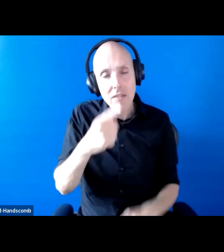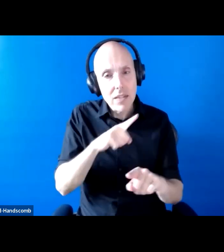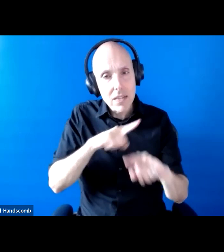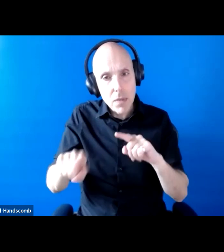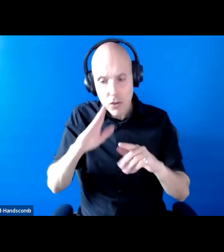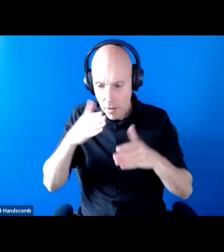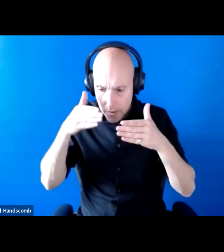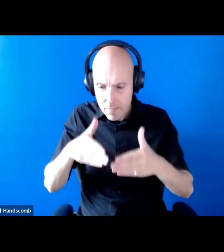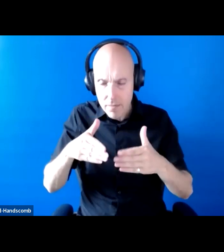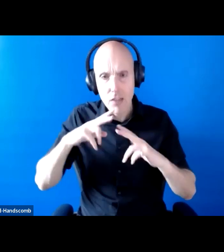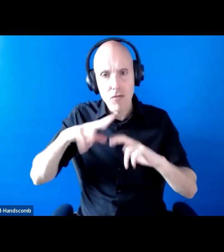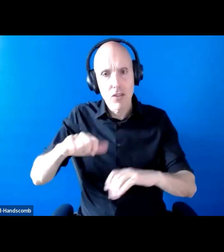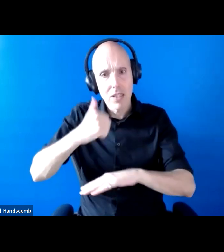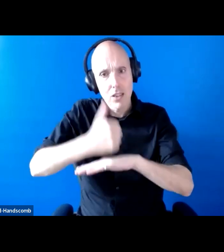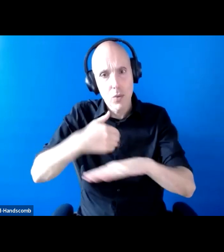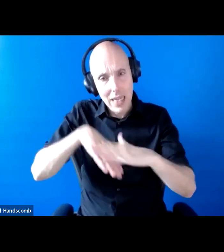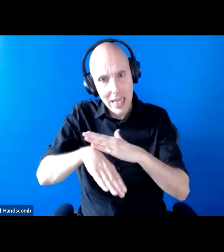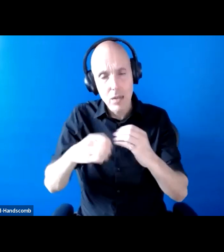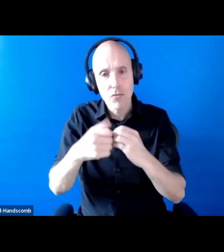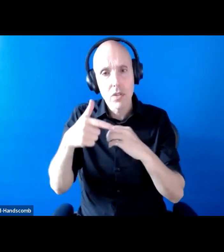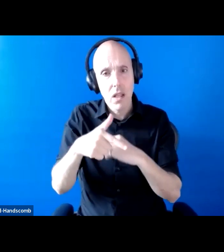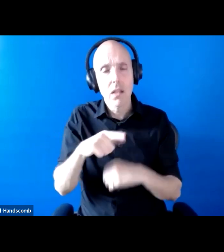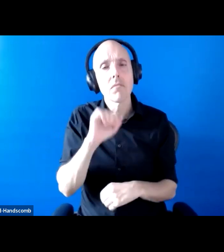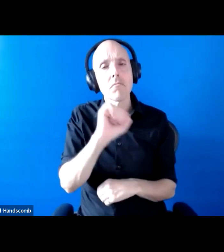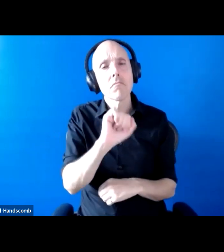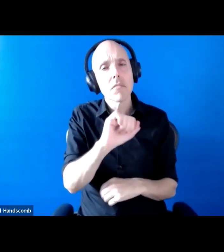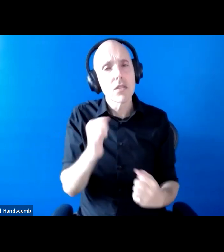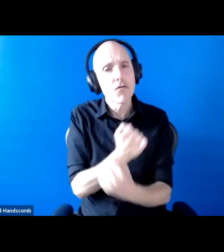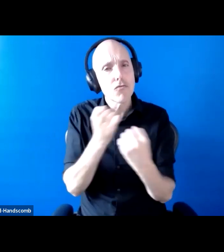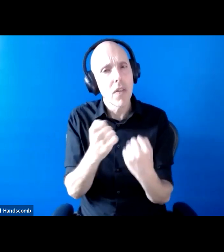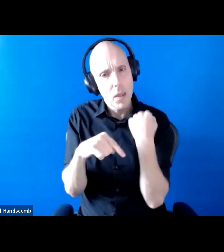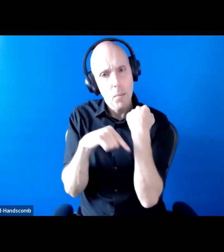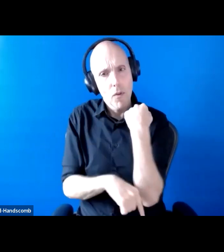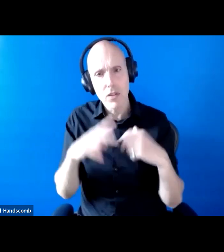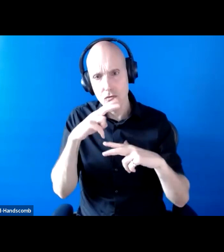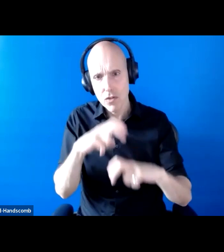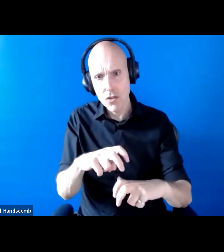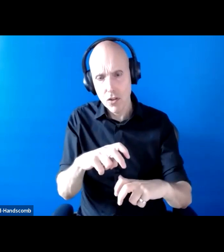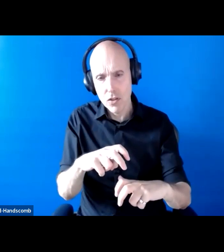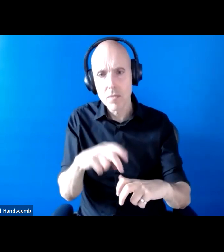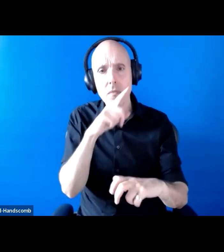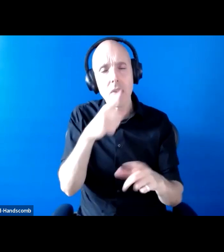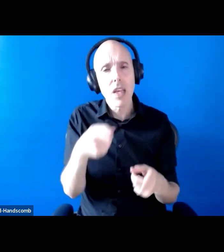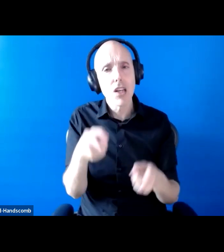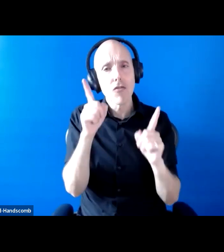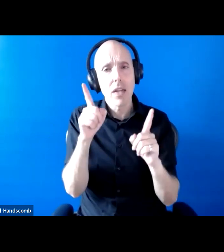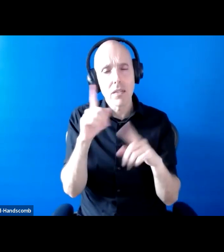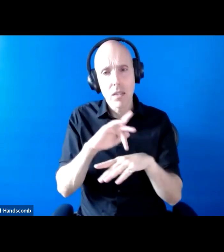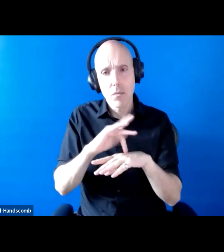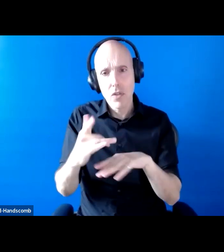Bristol in recognition of the university strengths in poverty research and is headed up by its director, Professor David Gordon, who's a world leading